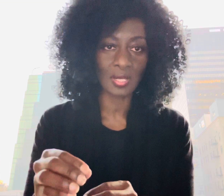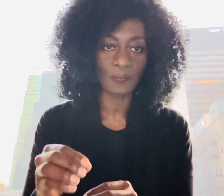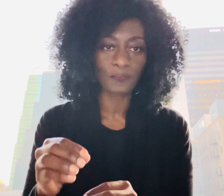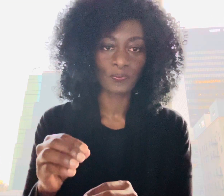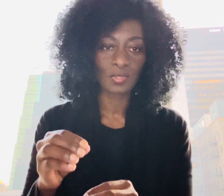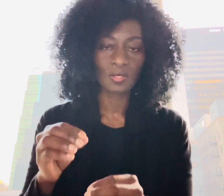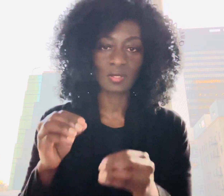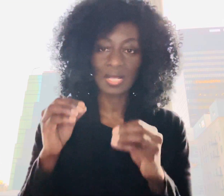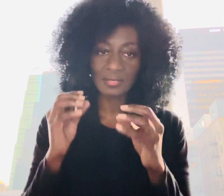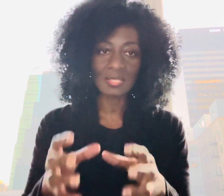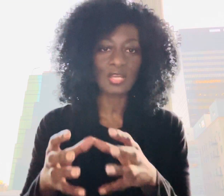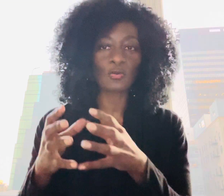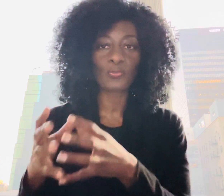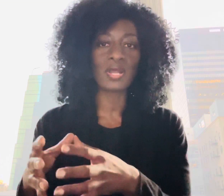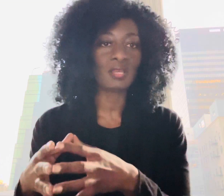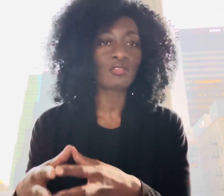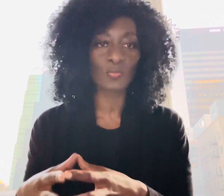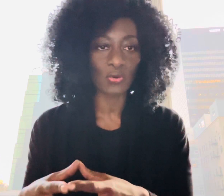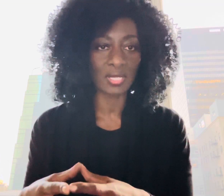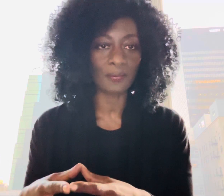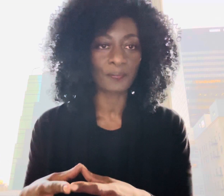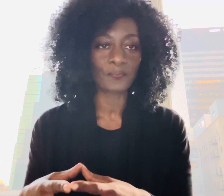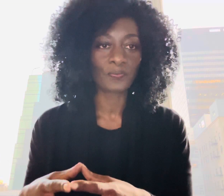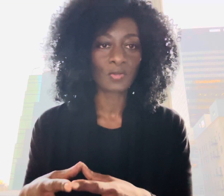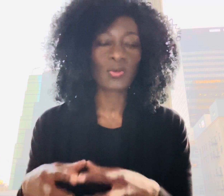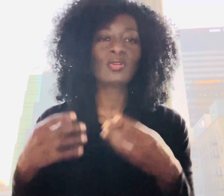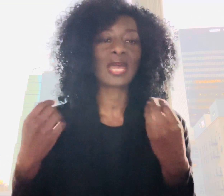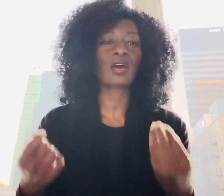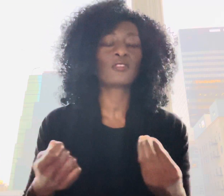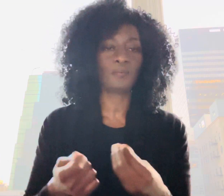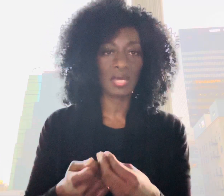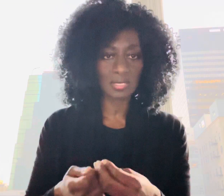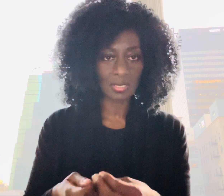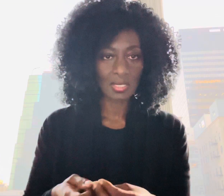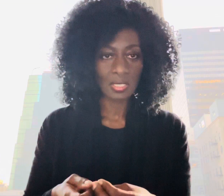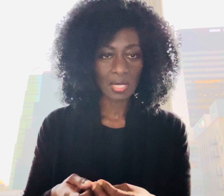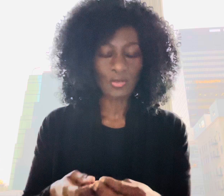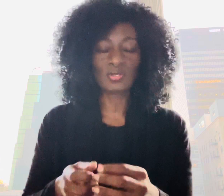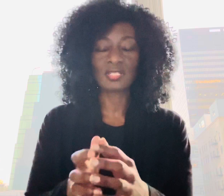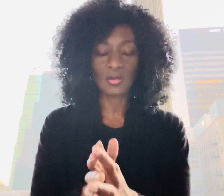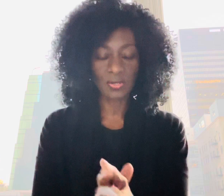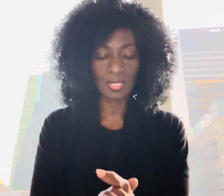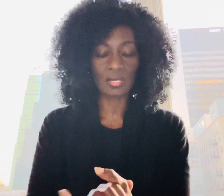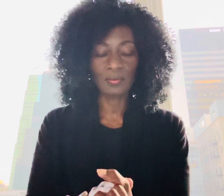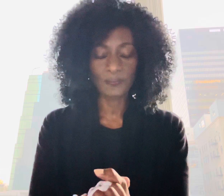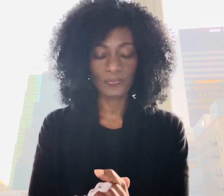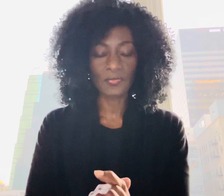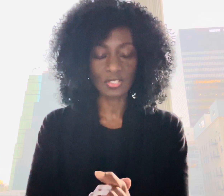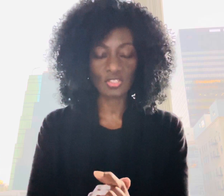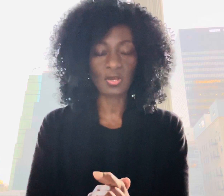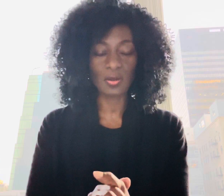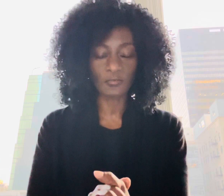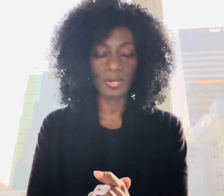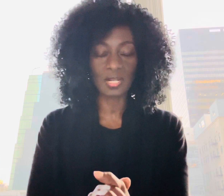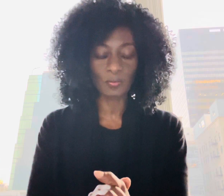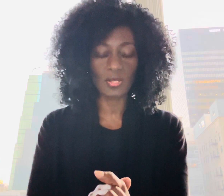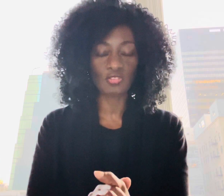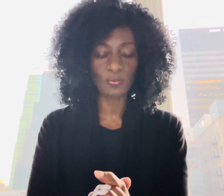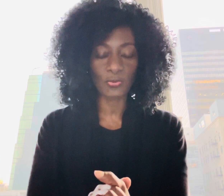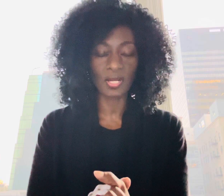let's say that you're praying in the morning when you get out of bed and you decide okay i just got out of bed i'm going to pray